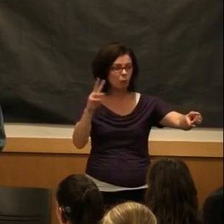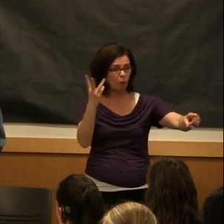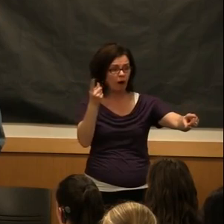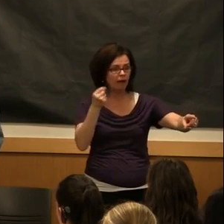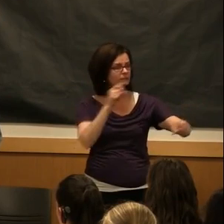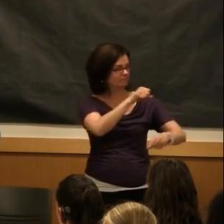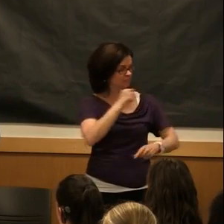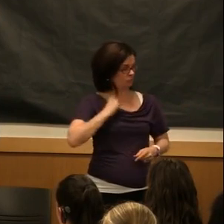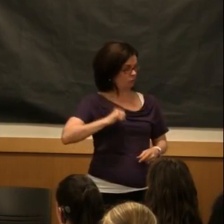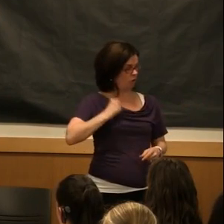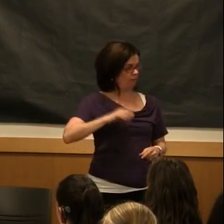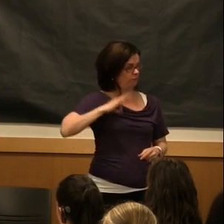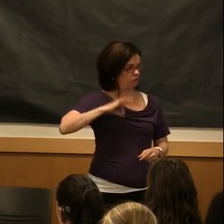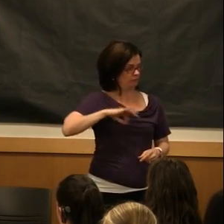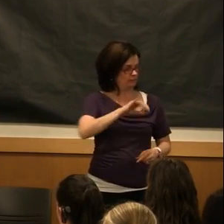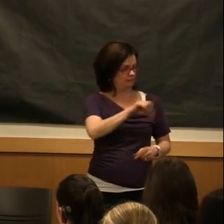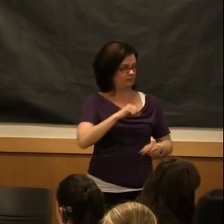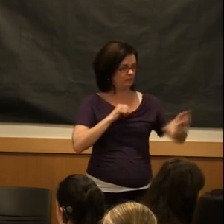sororities and fraternities.